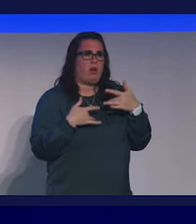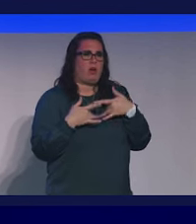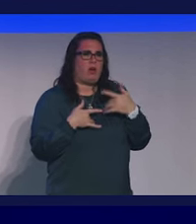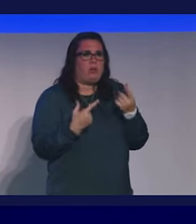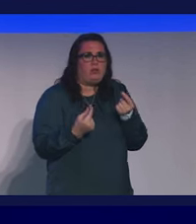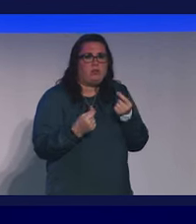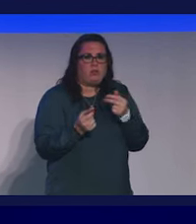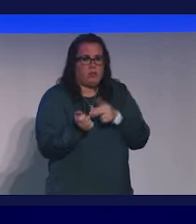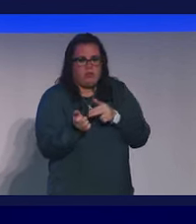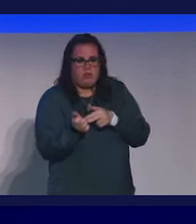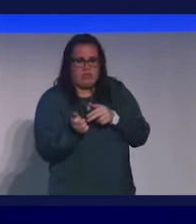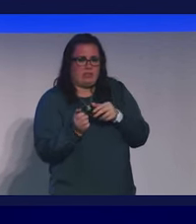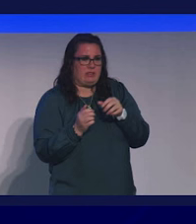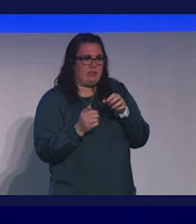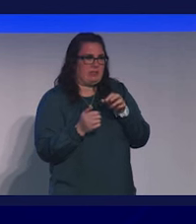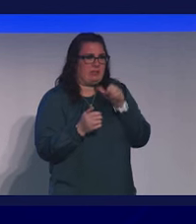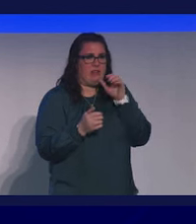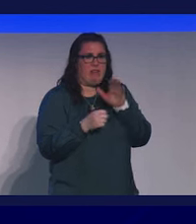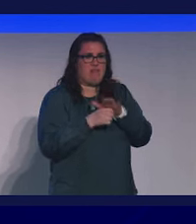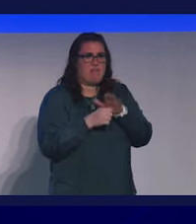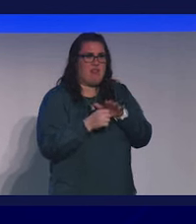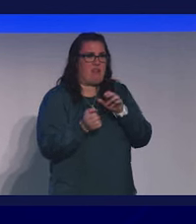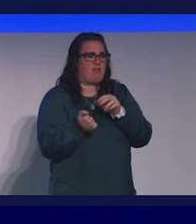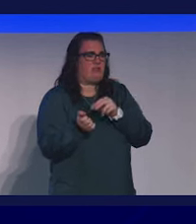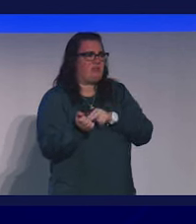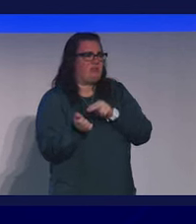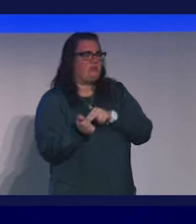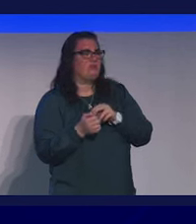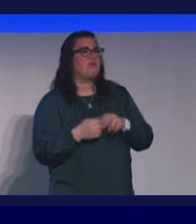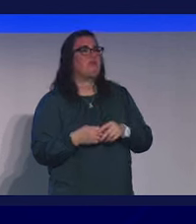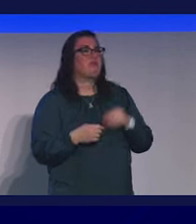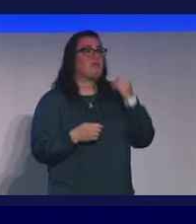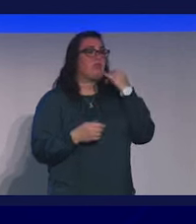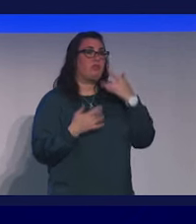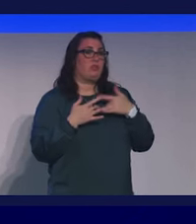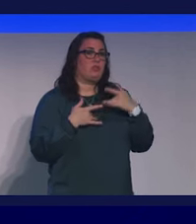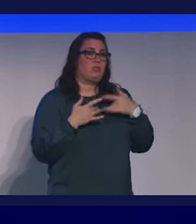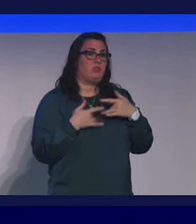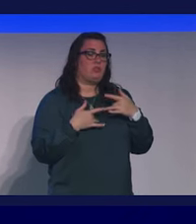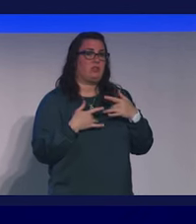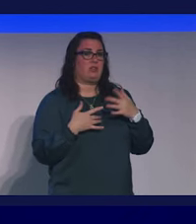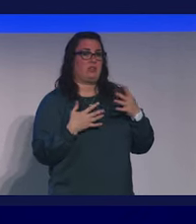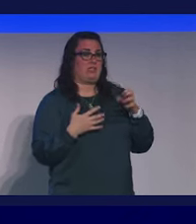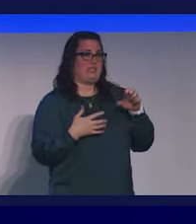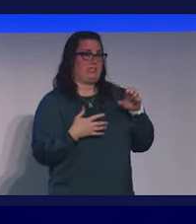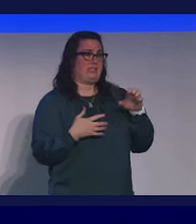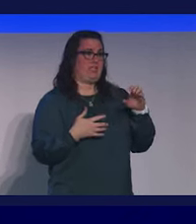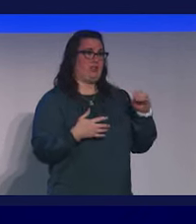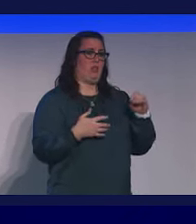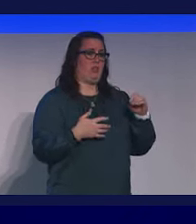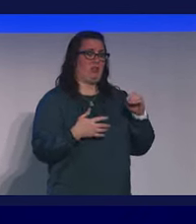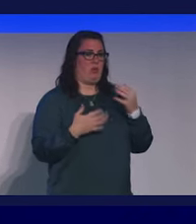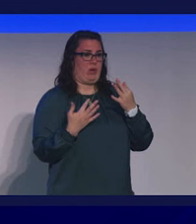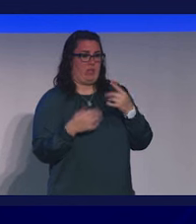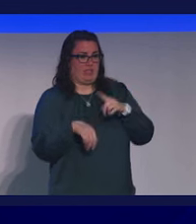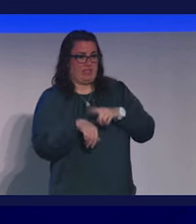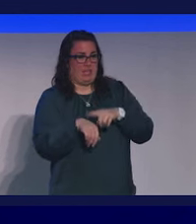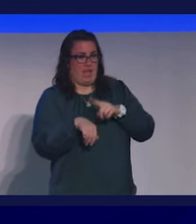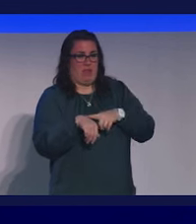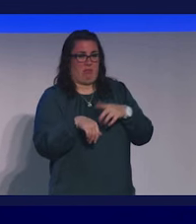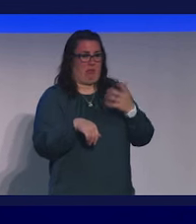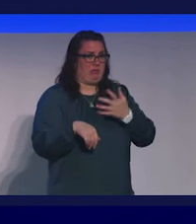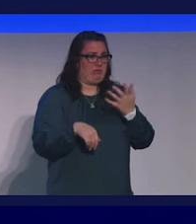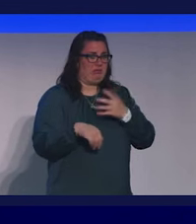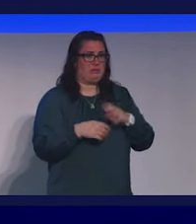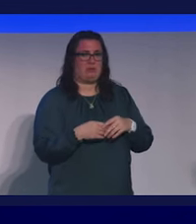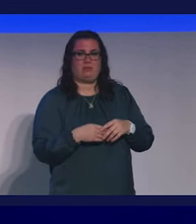I do with nursing staffing shortages? How do I retain a healthcare workforce? If your concern is, gosh, my ER is full and my waiting times are through the roof